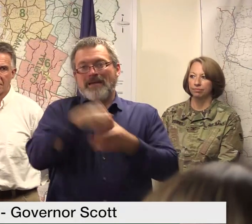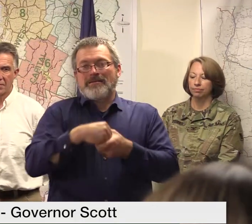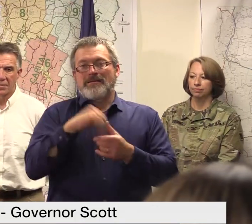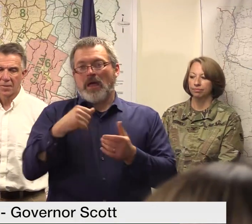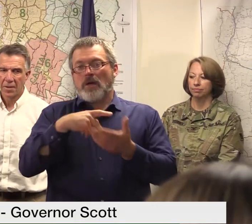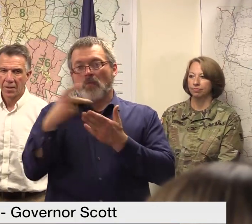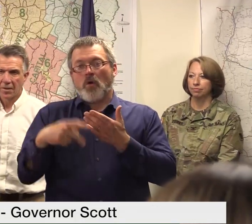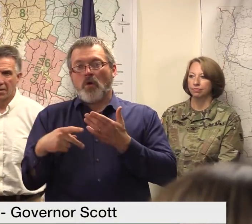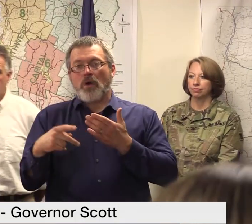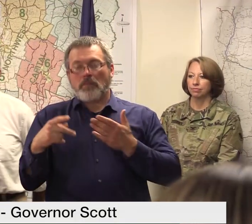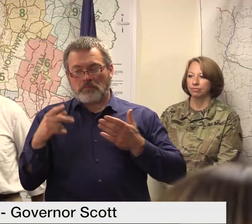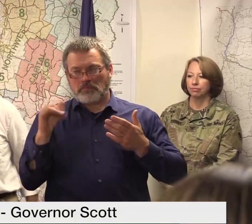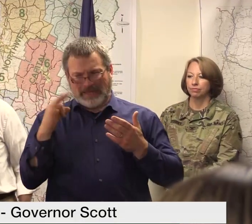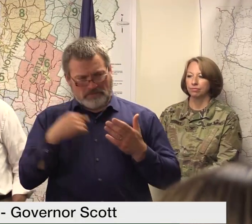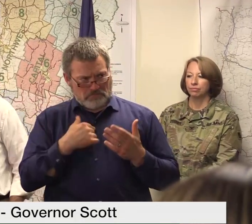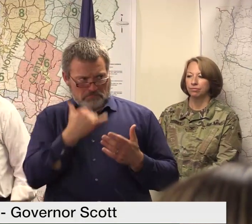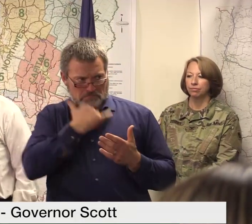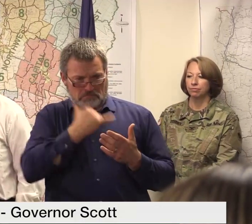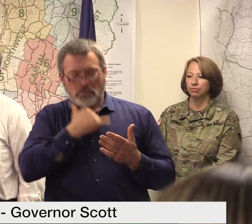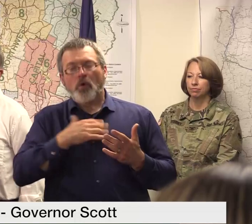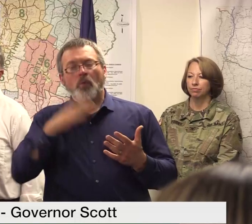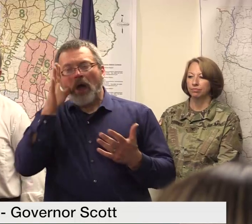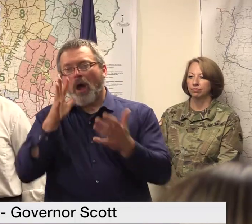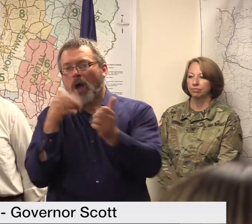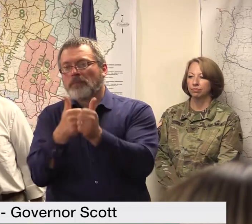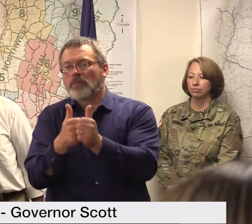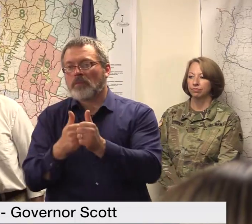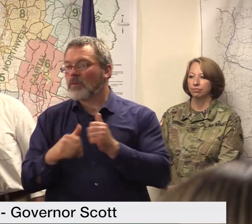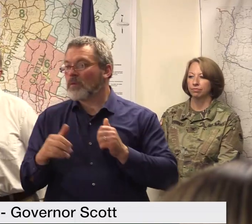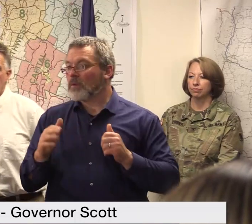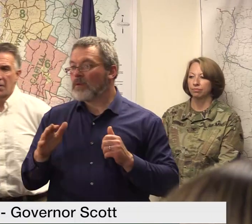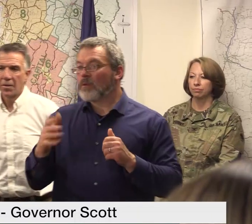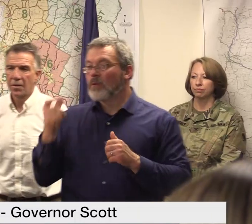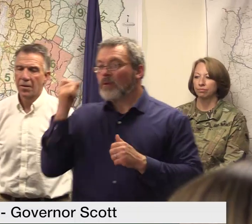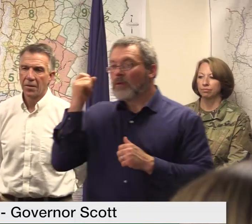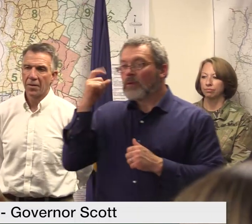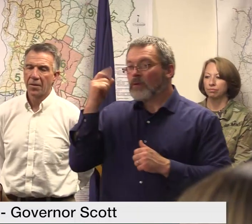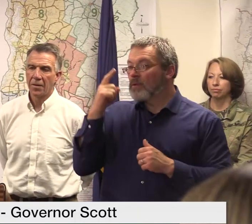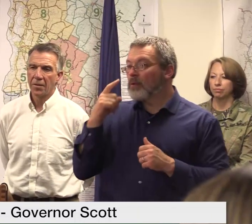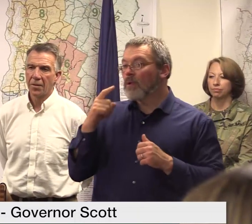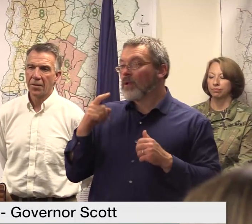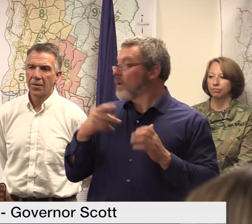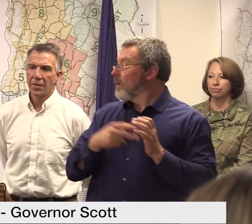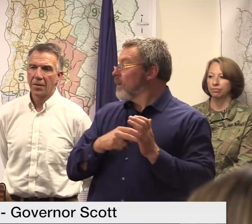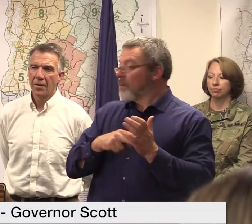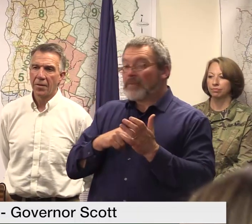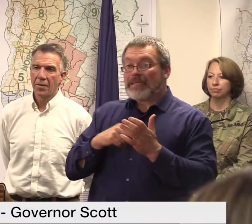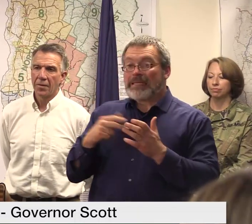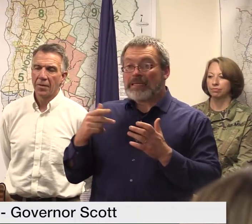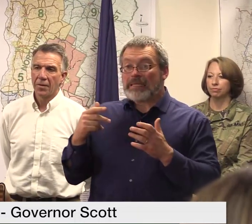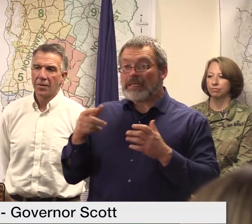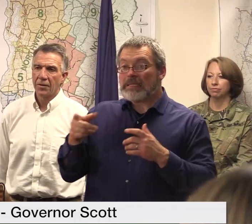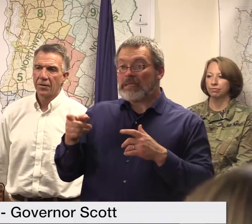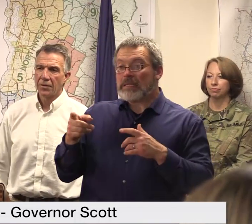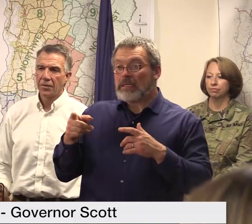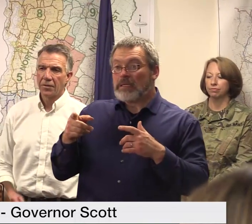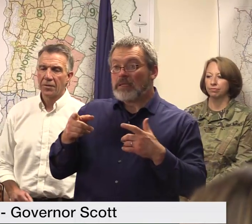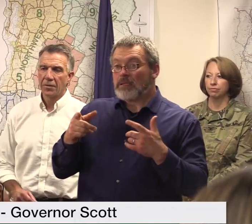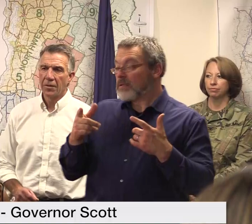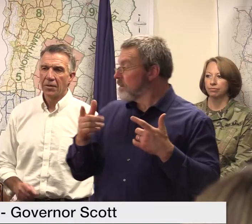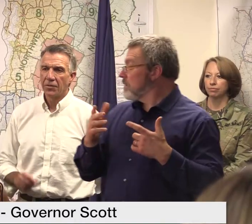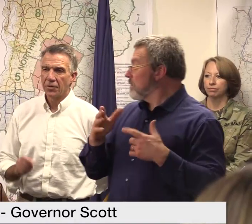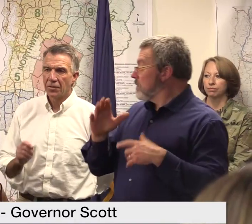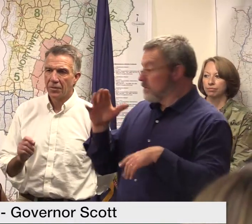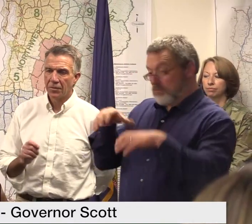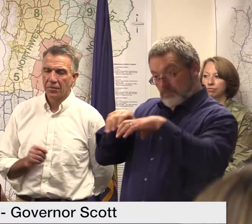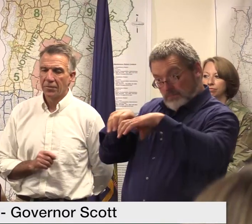thank you so that would take out the local home parks I imagine there are a lot of them that are in the floodplain already and don't have flood insurance I can't